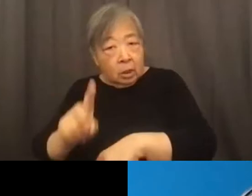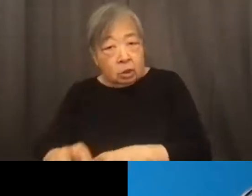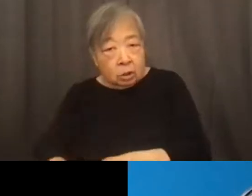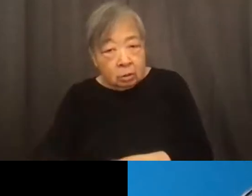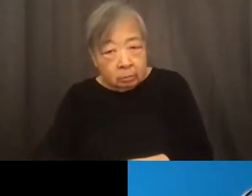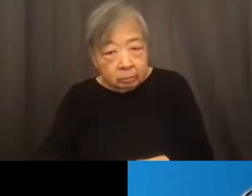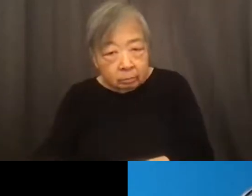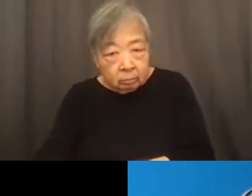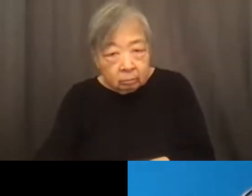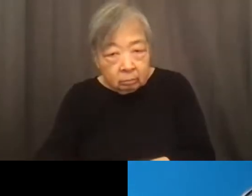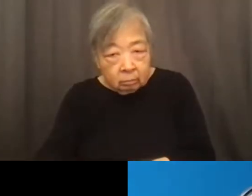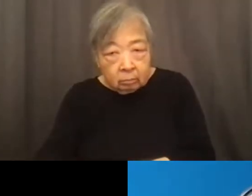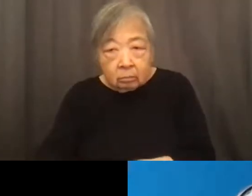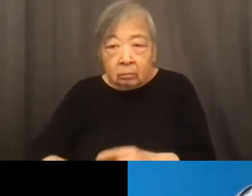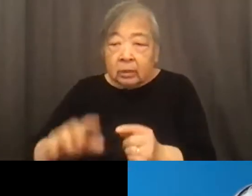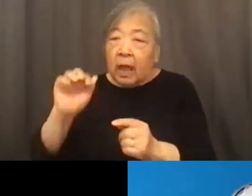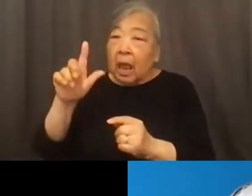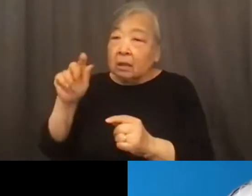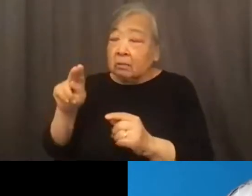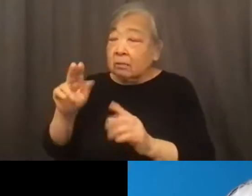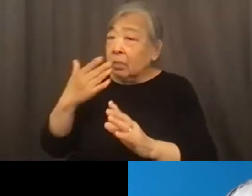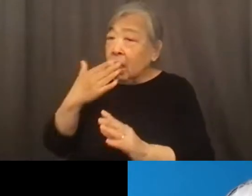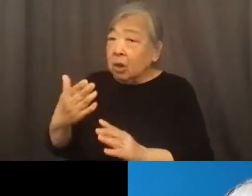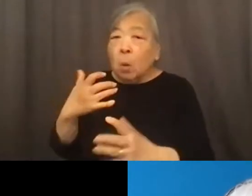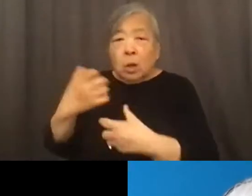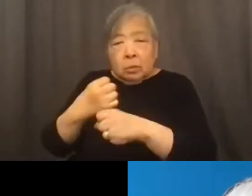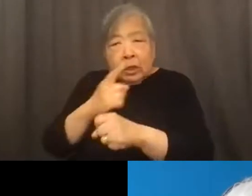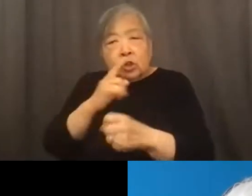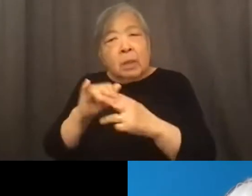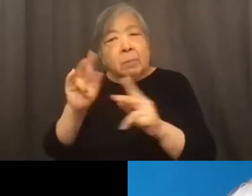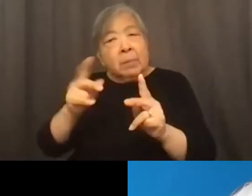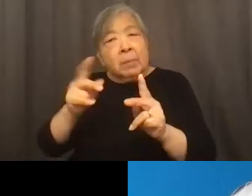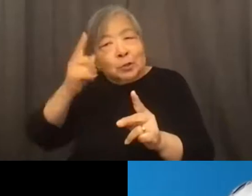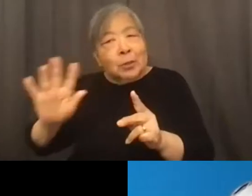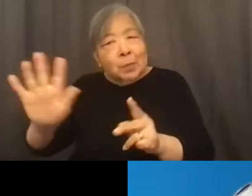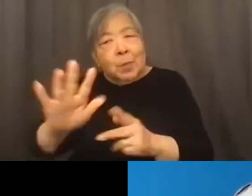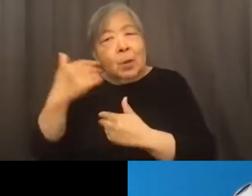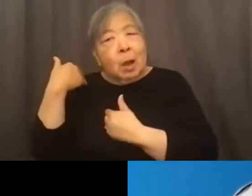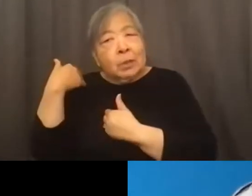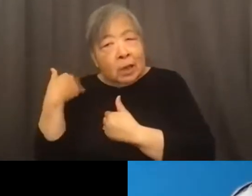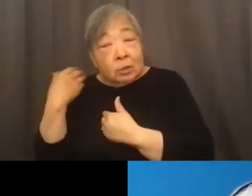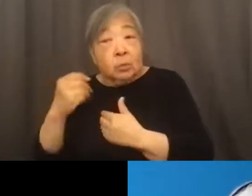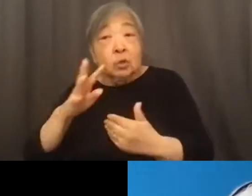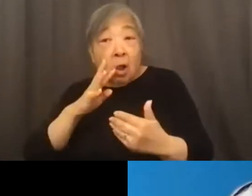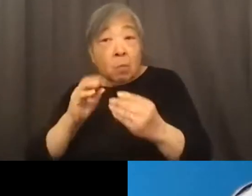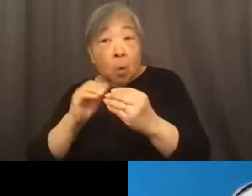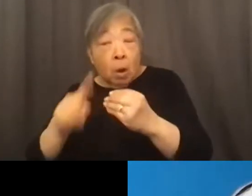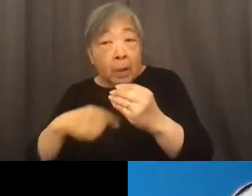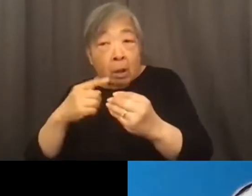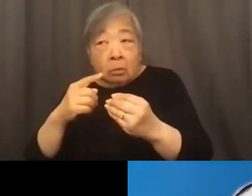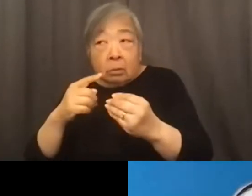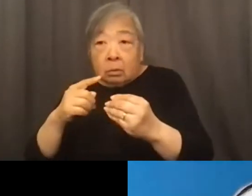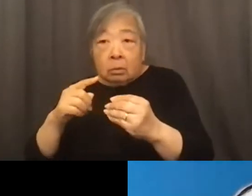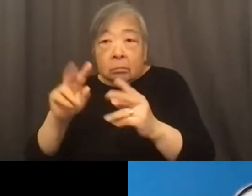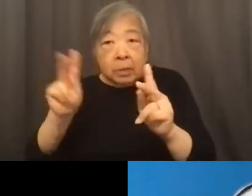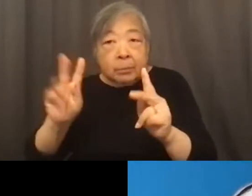Great, thank you. I just wanted to make sure that folks understood what their obligations were, and we'll talk more about what folks' rights are